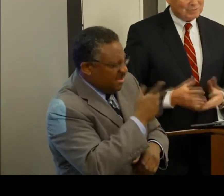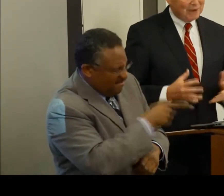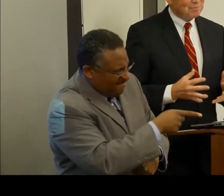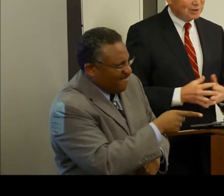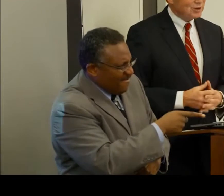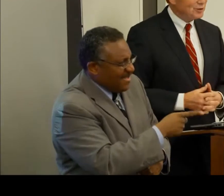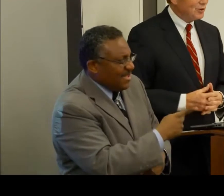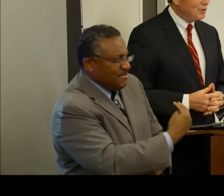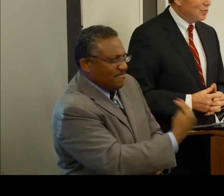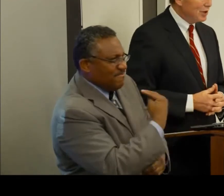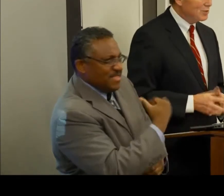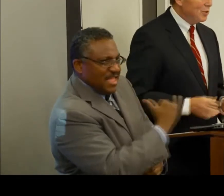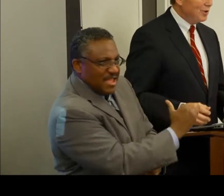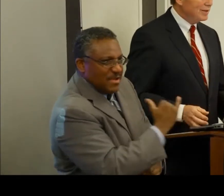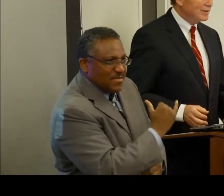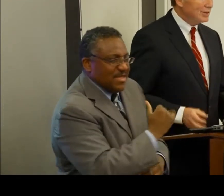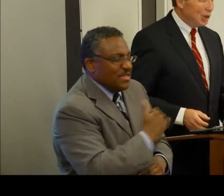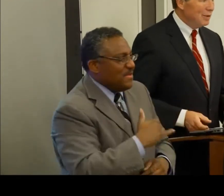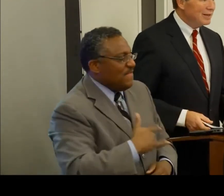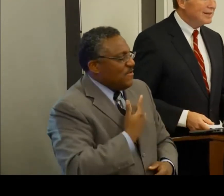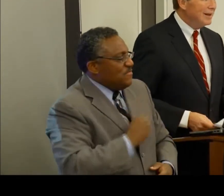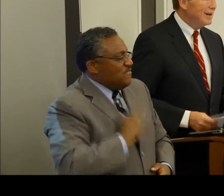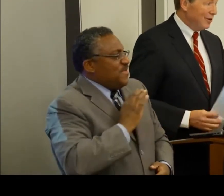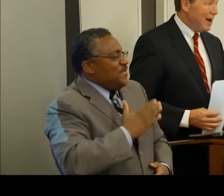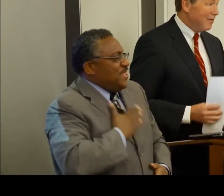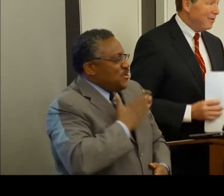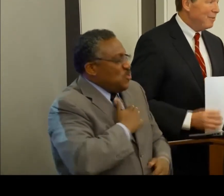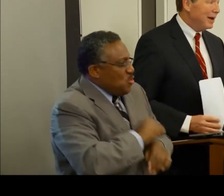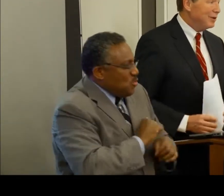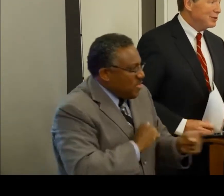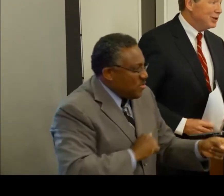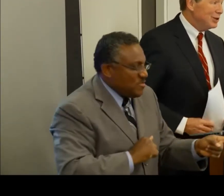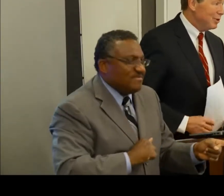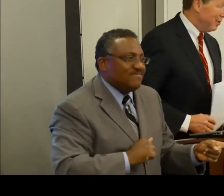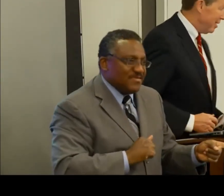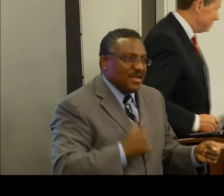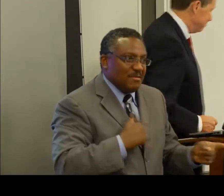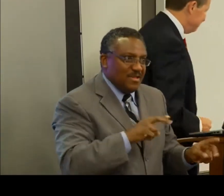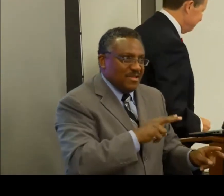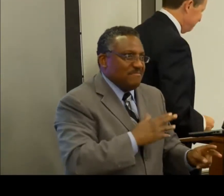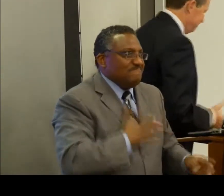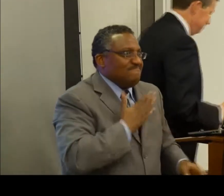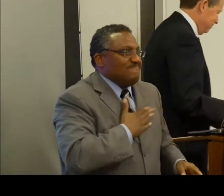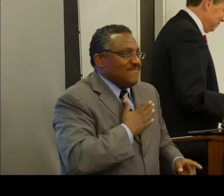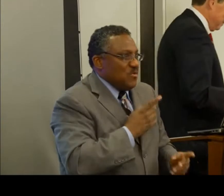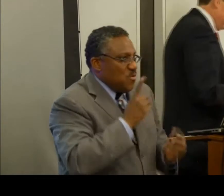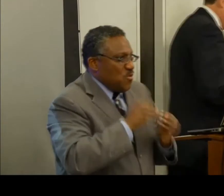And so it's my pleasure to serve with him once more as the chairman. Let's hear it out from my co-chair, Jim McCreary.